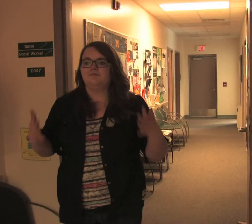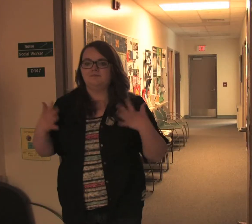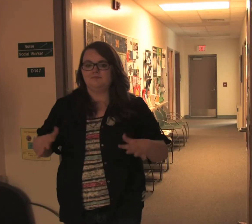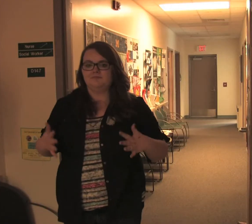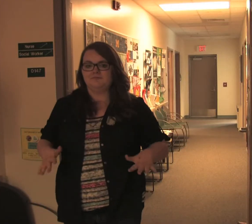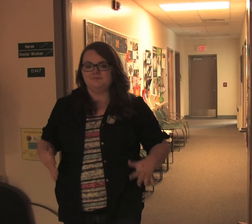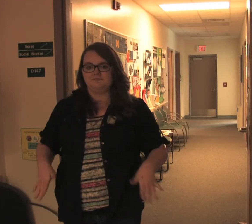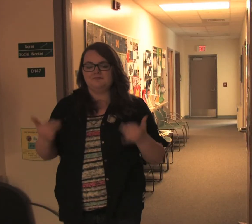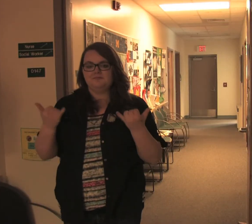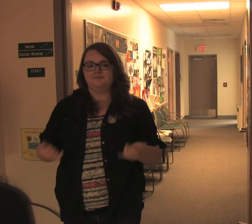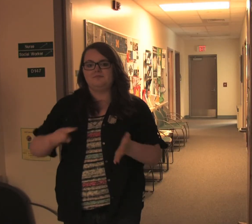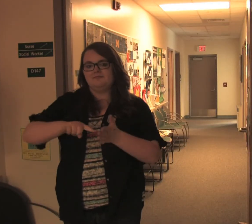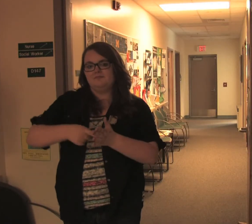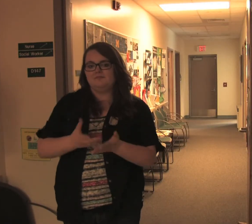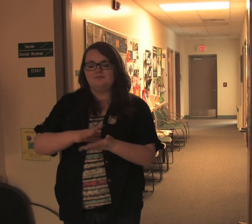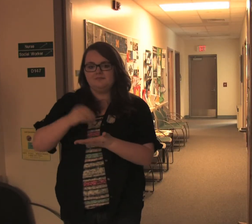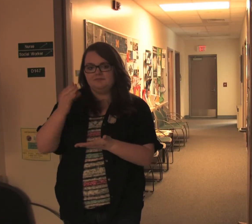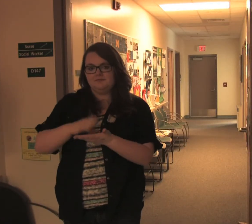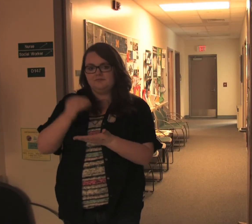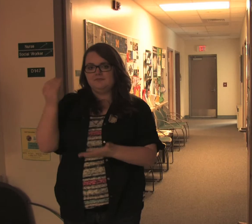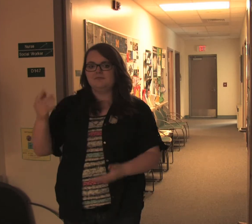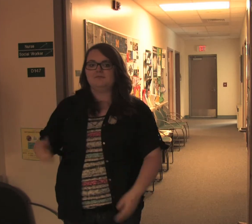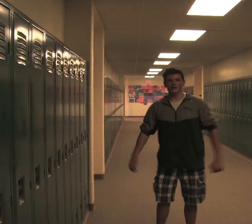We clean up and now it's time to learn